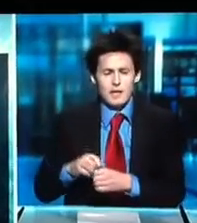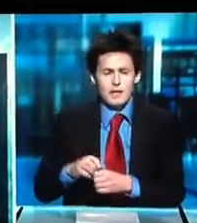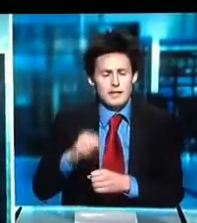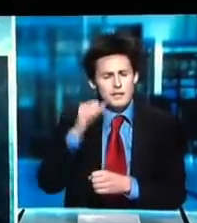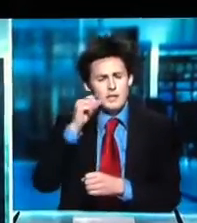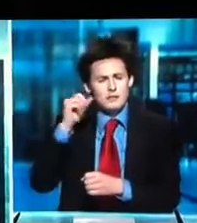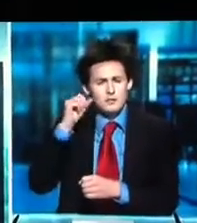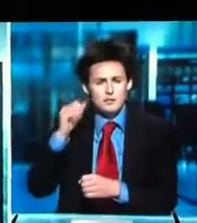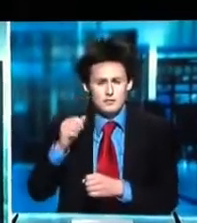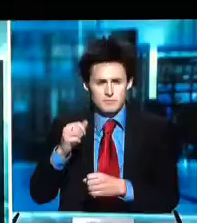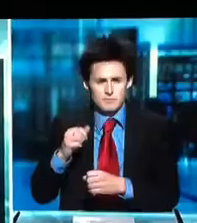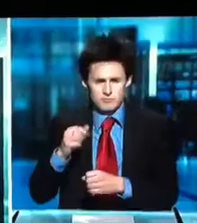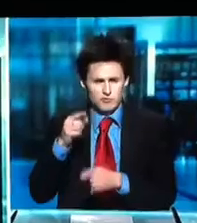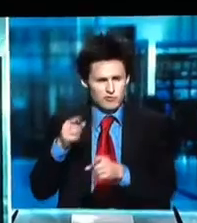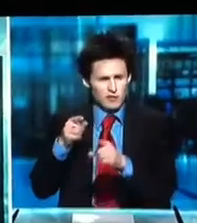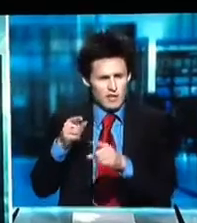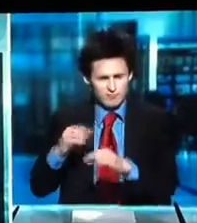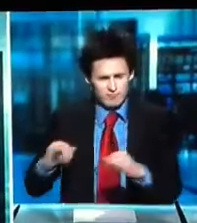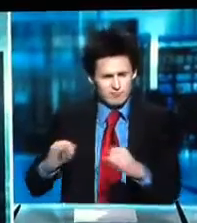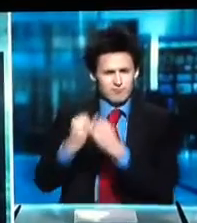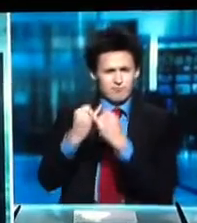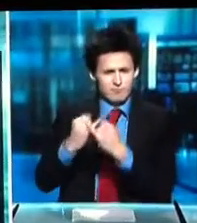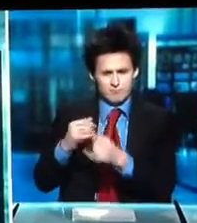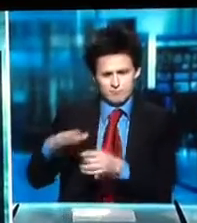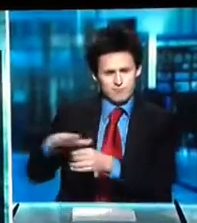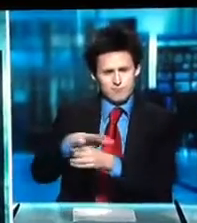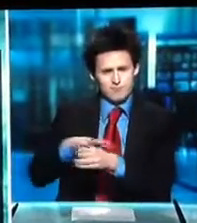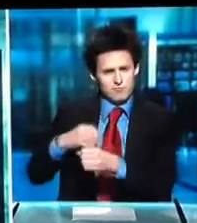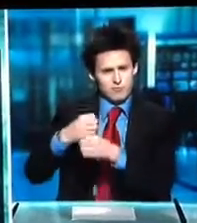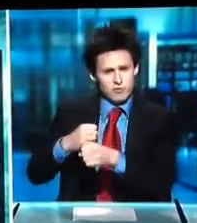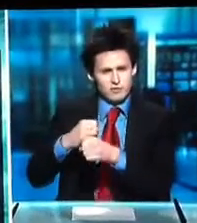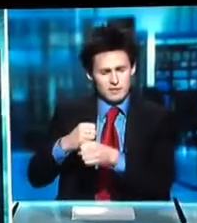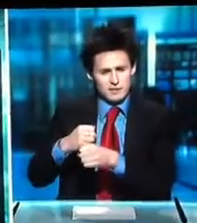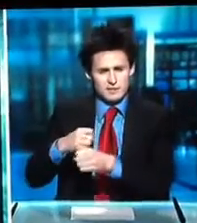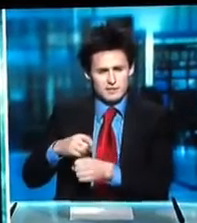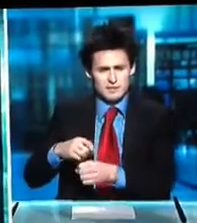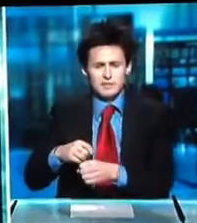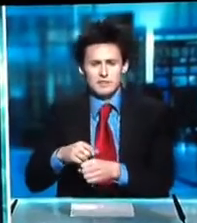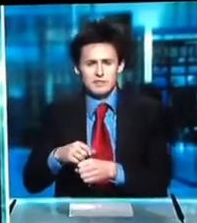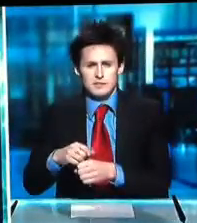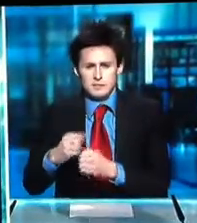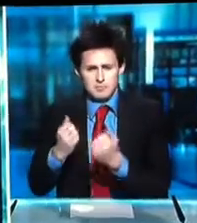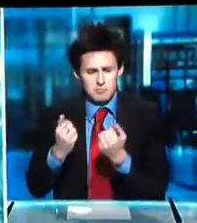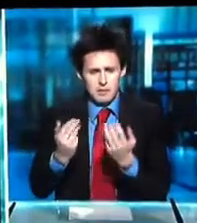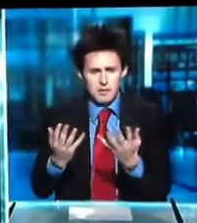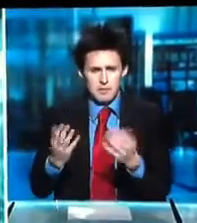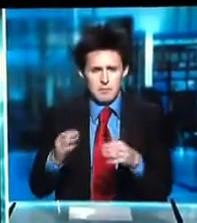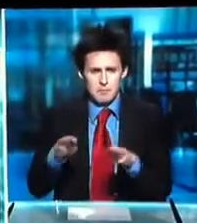despite yesterday's violent crackdown on protesters.